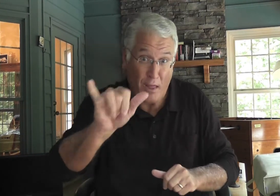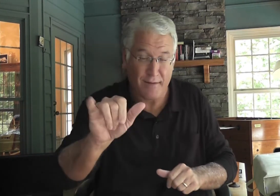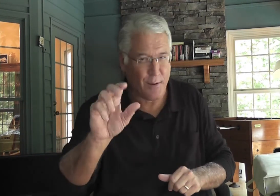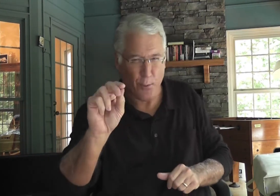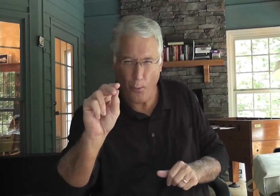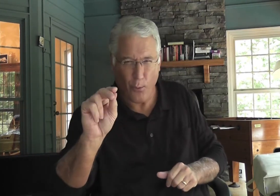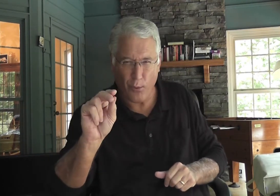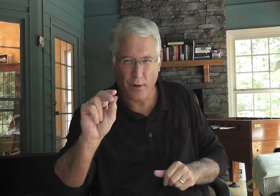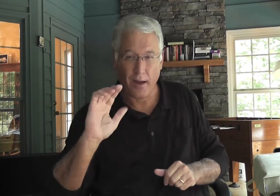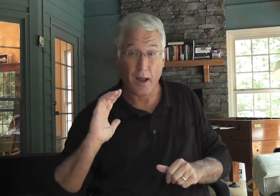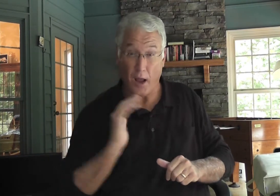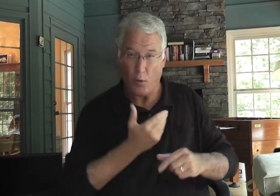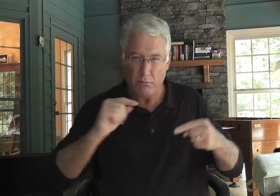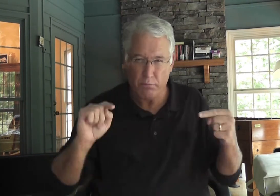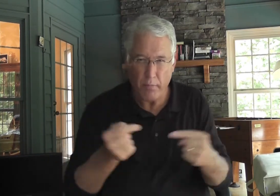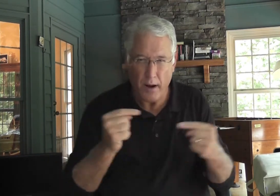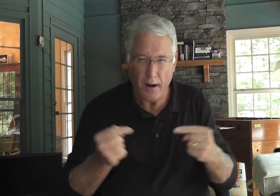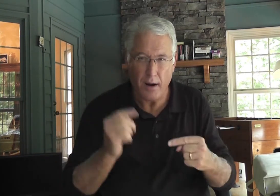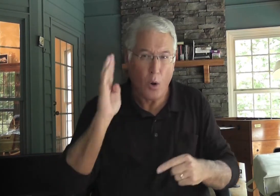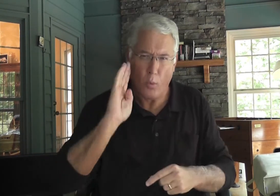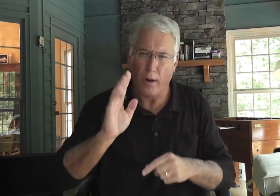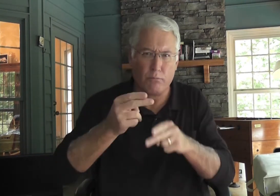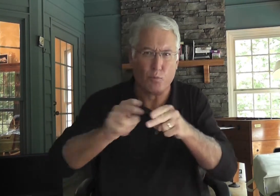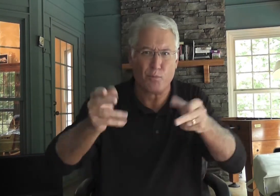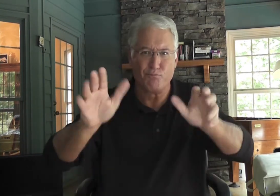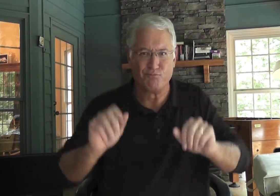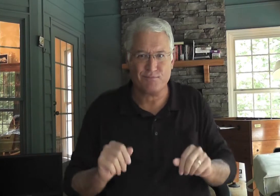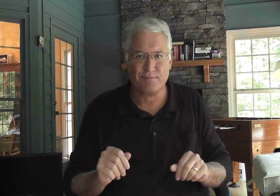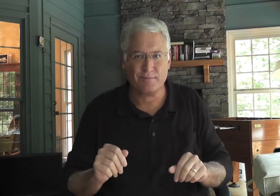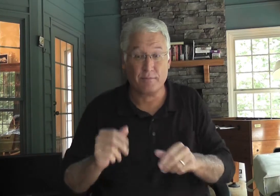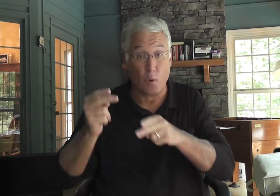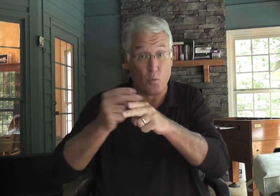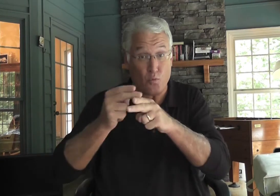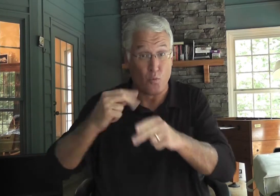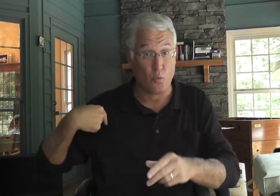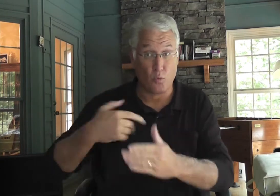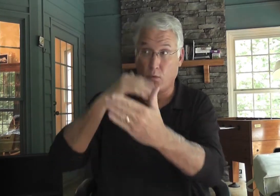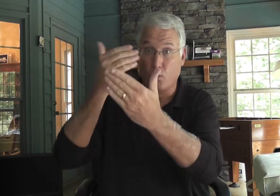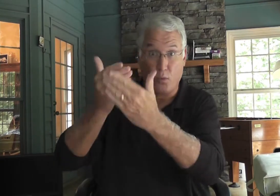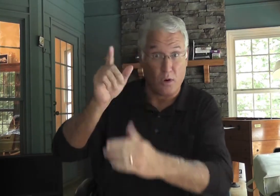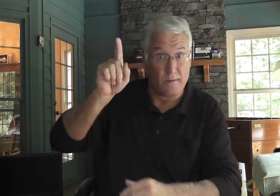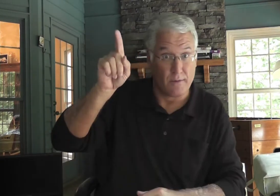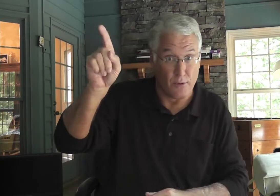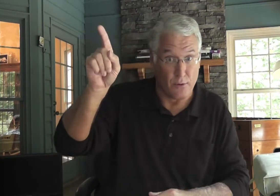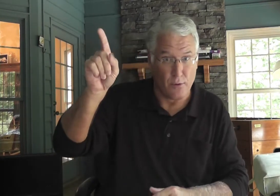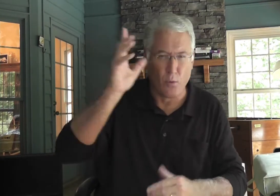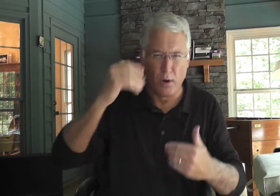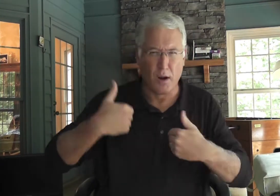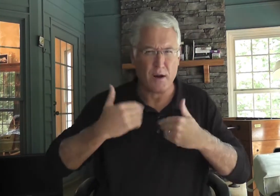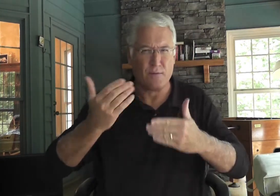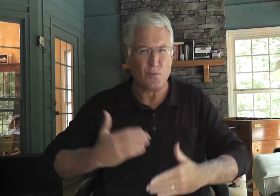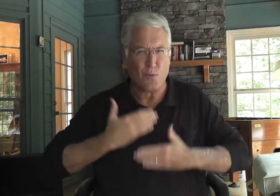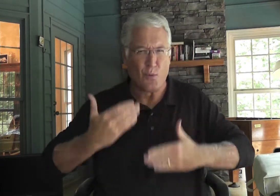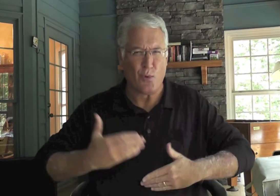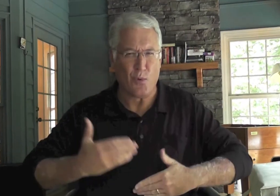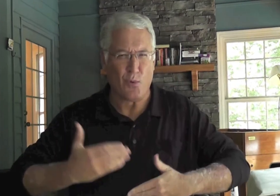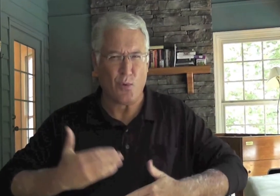heaven. So we can endure. We can endure the pain. It's very brief compared to heaven and the time that we will spend